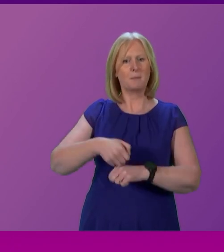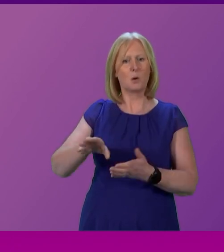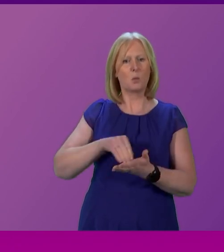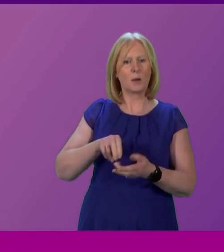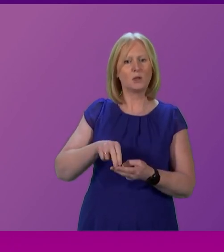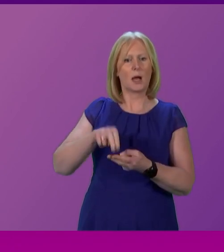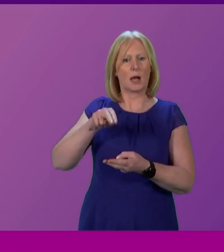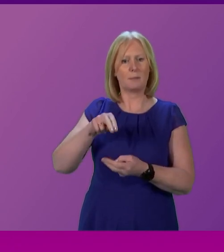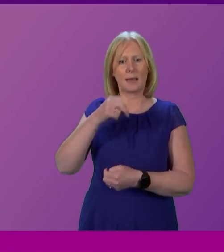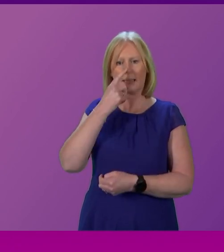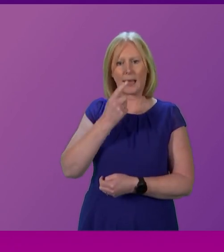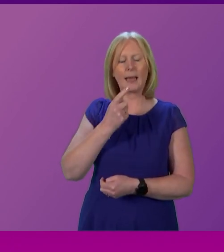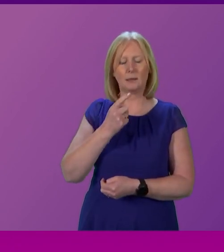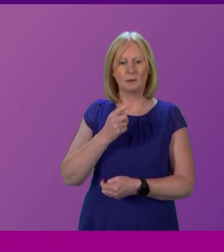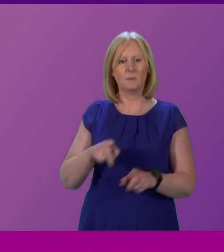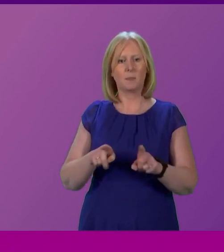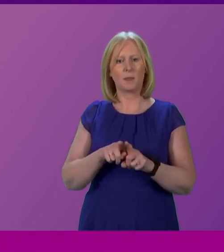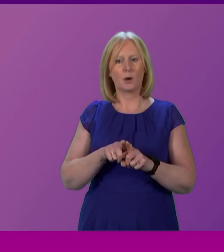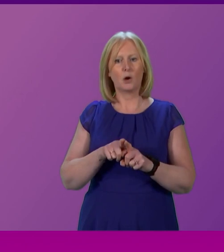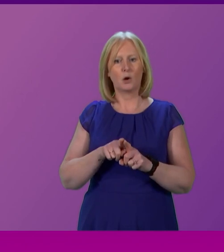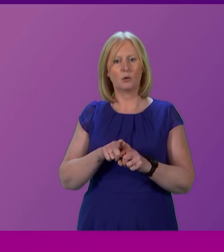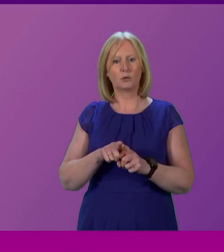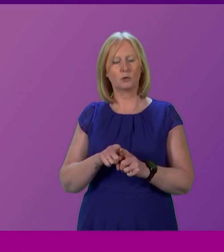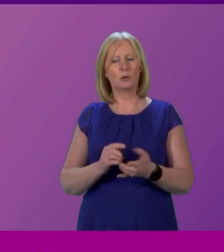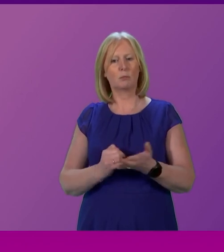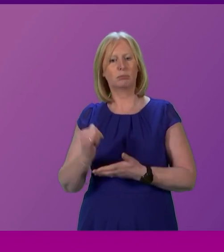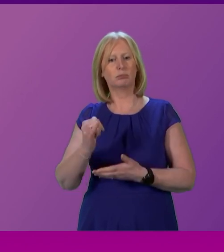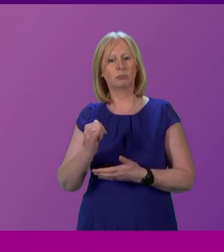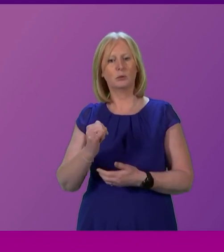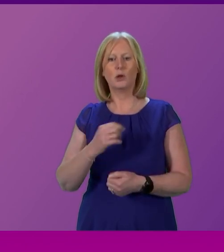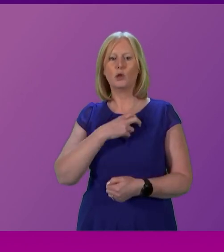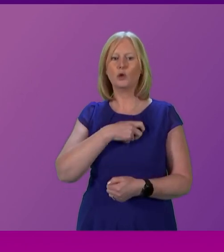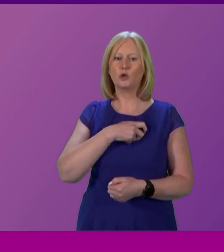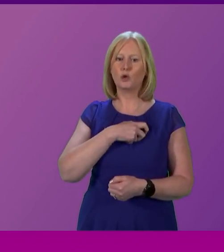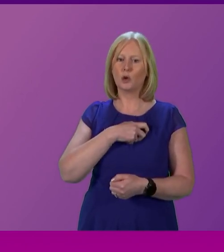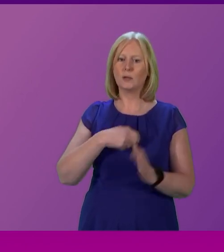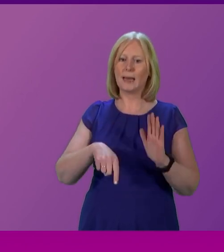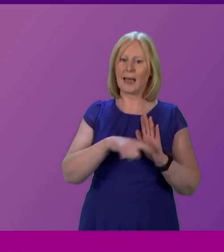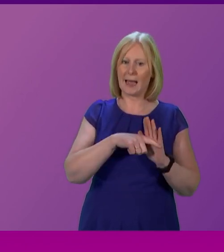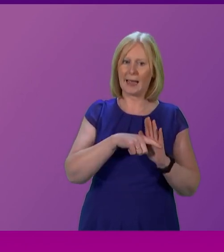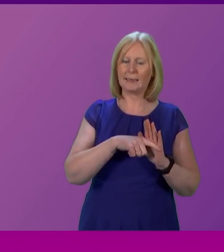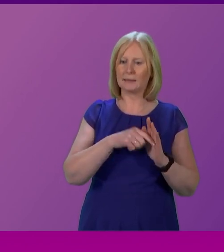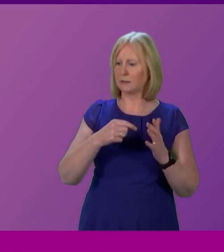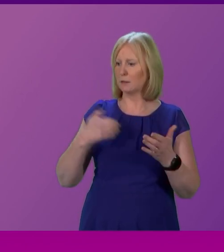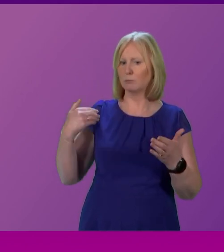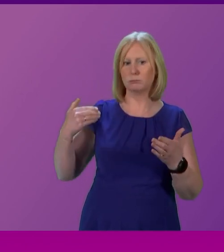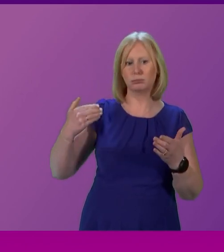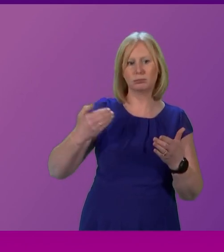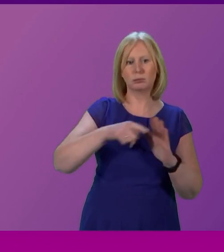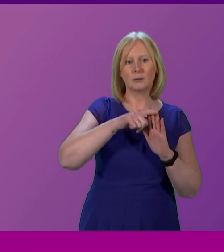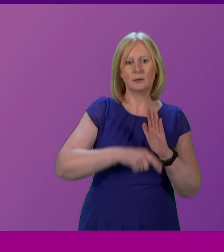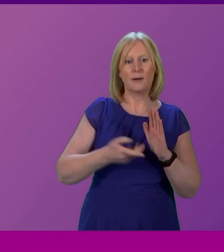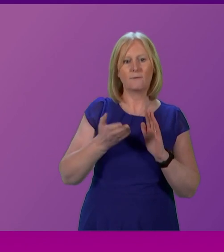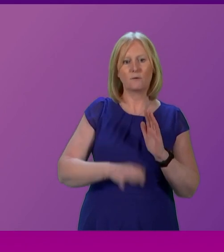Westminster. We can undo not just the anti-trade union acts of the post-2010 Tory government, but every bit of anti-union legislation passed since